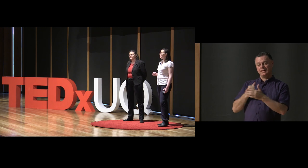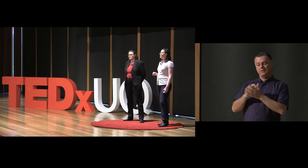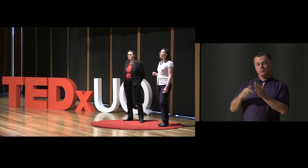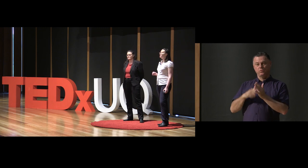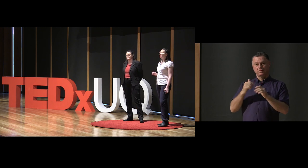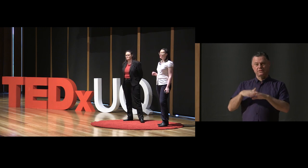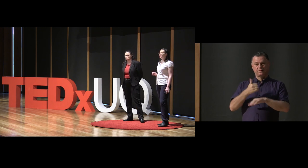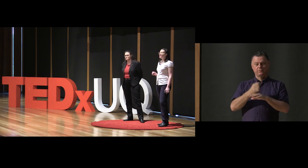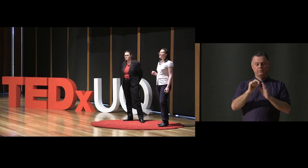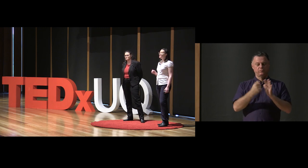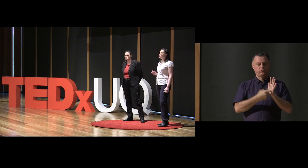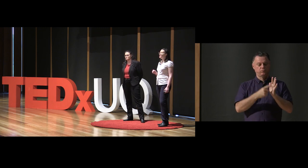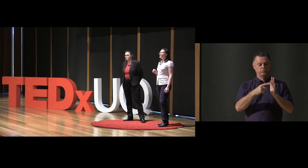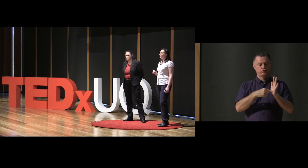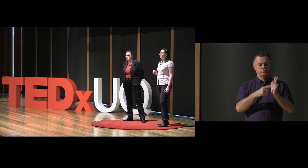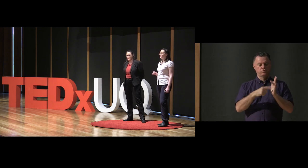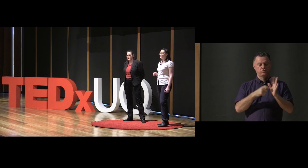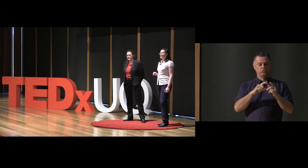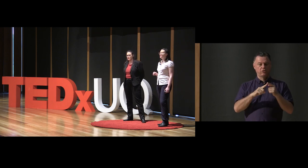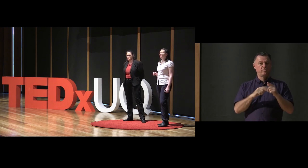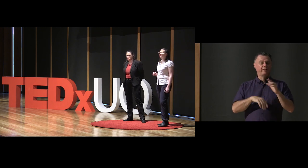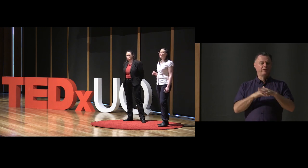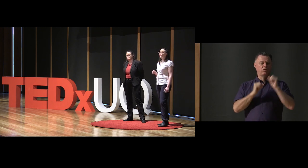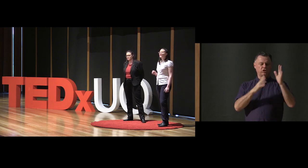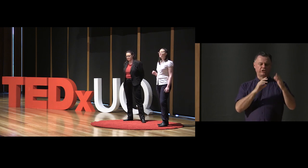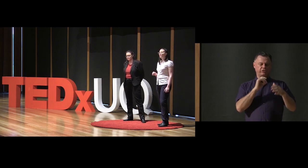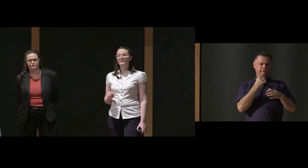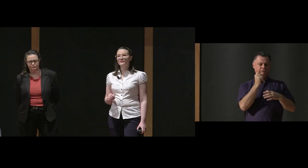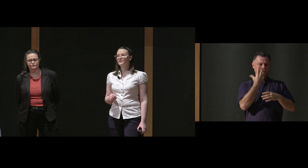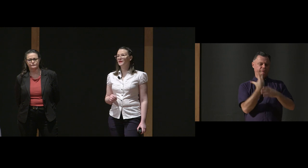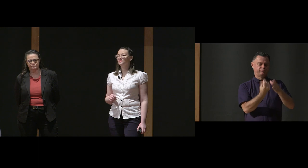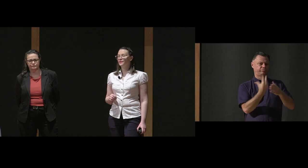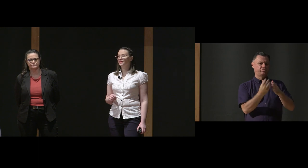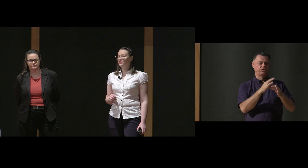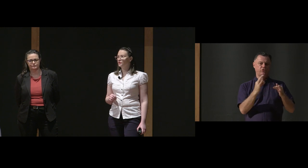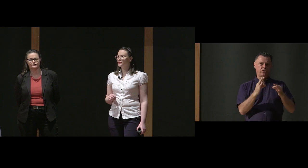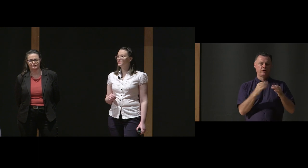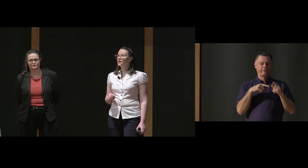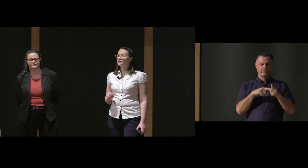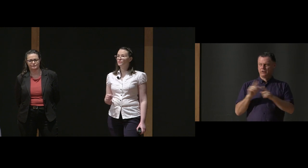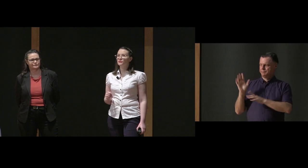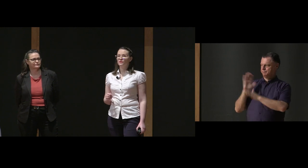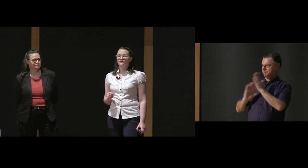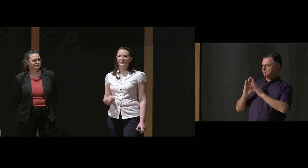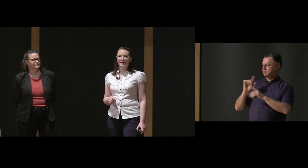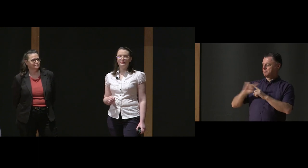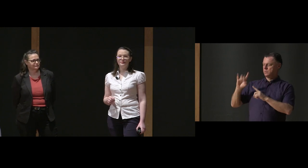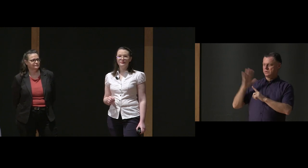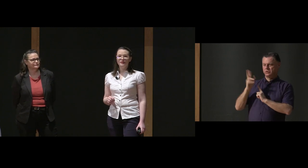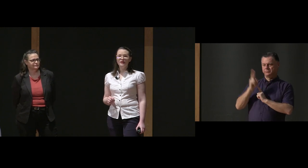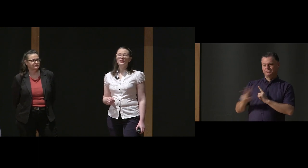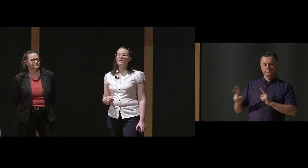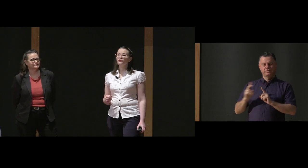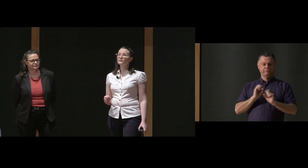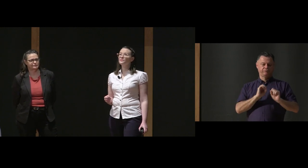prototype which can recognize a subset of Auslan signs based on what our deaf advisory panel have told us is most useful to them.